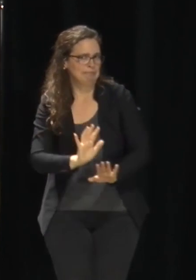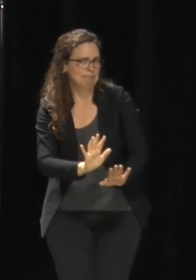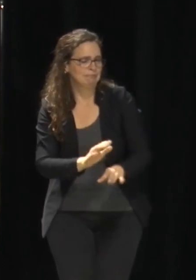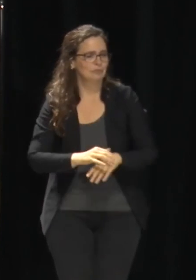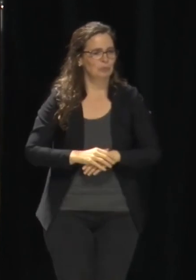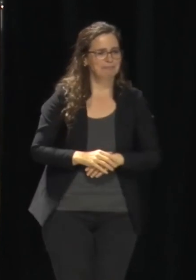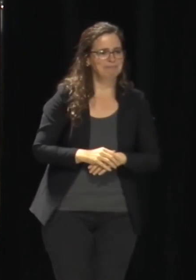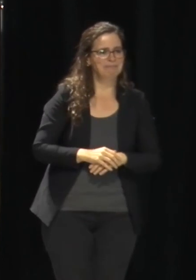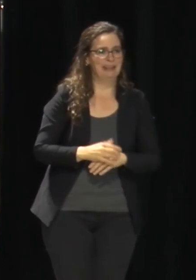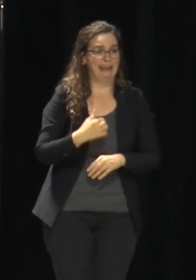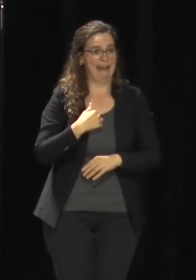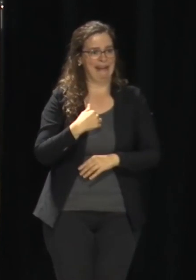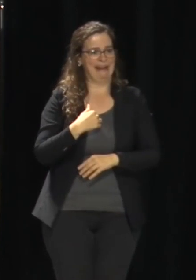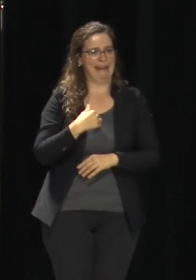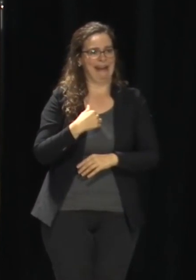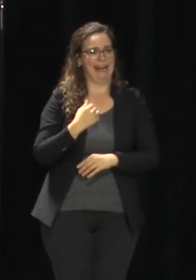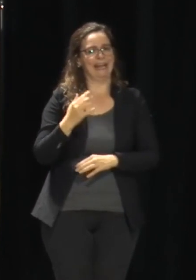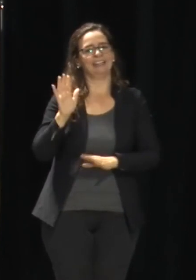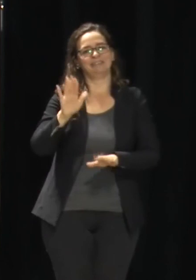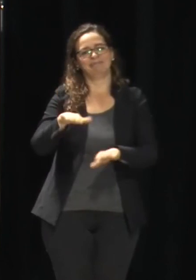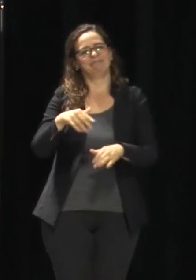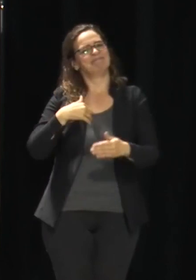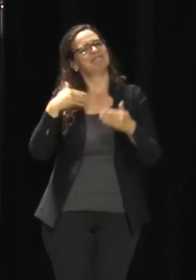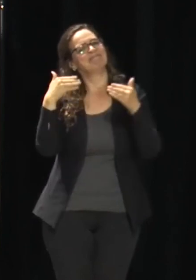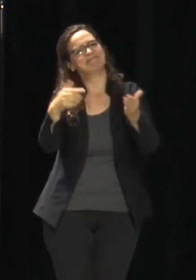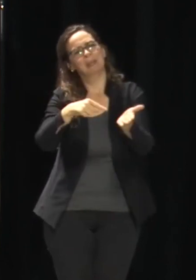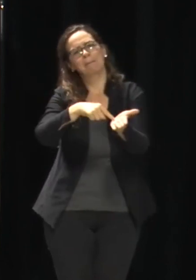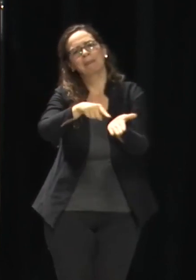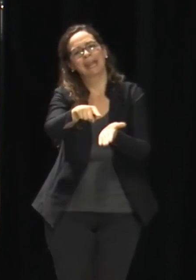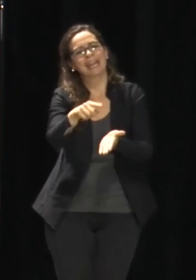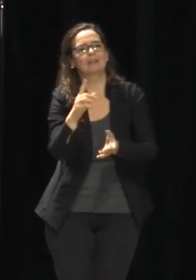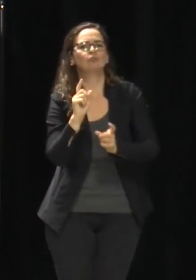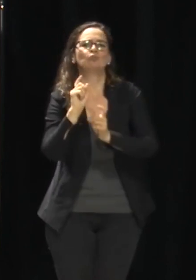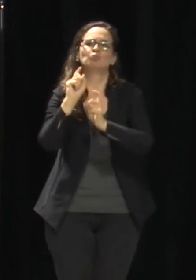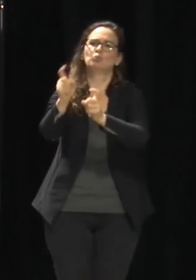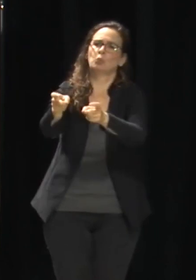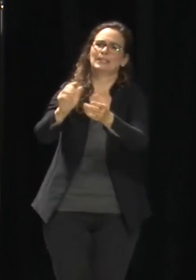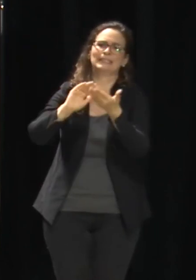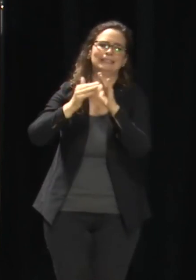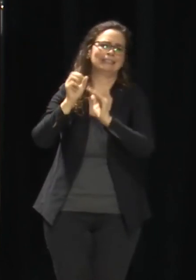donation to the city of Syracuse. Hopefully. Hopefully that's the last one I'll have to make.